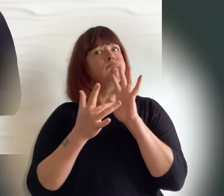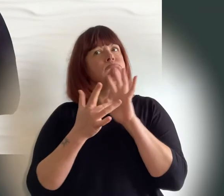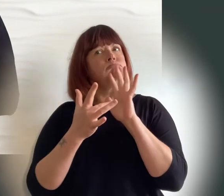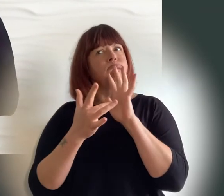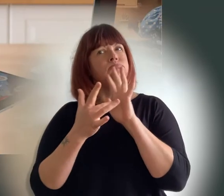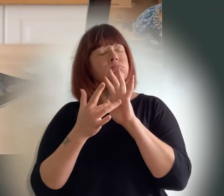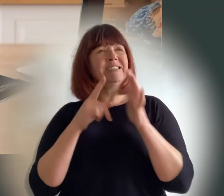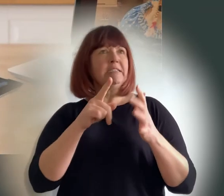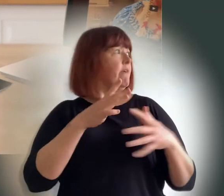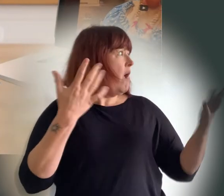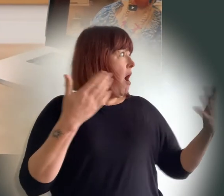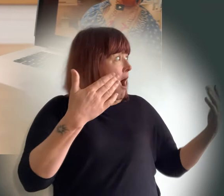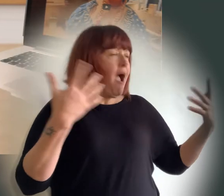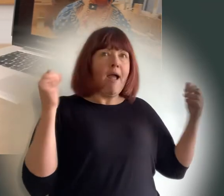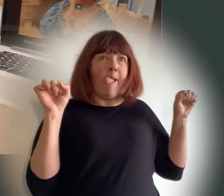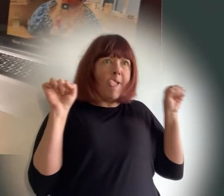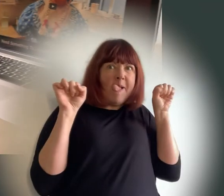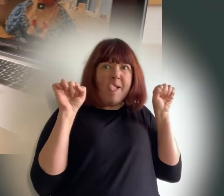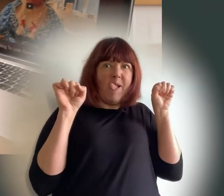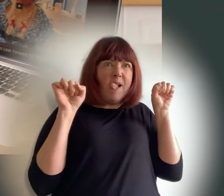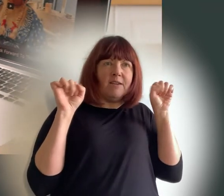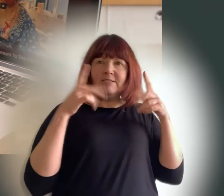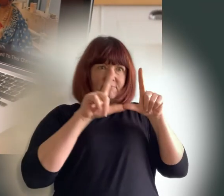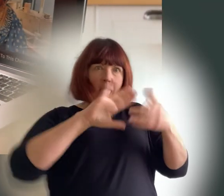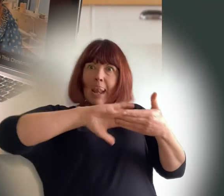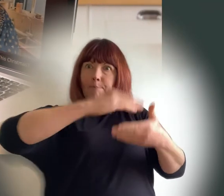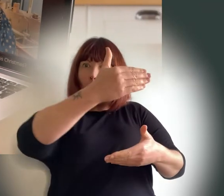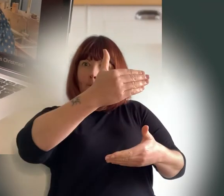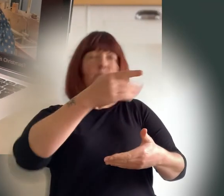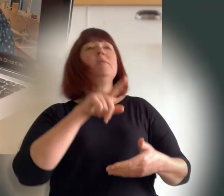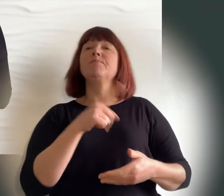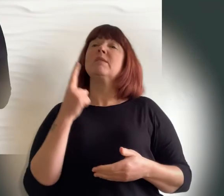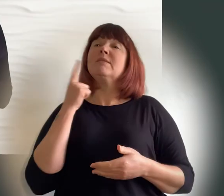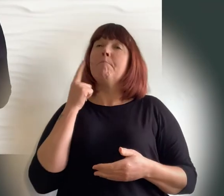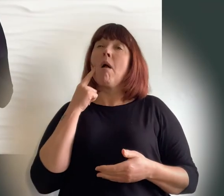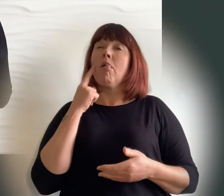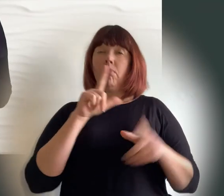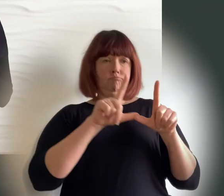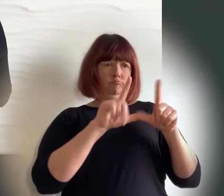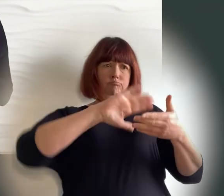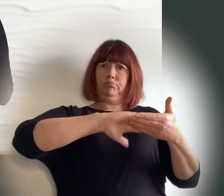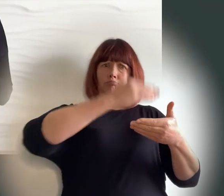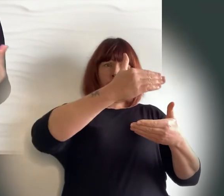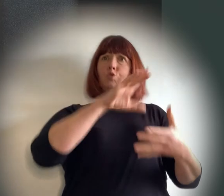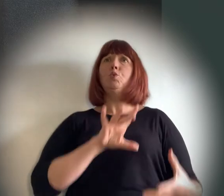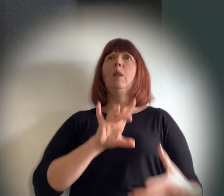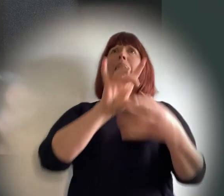huddle around your PC laptop or tablet the simplest option is to connect your device to a TV at home every modern TV